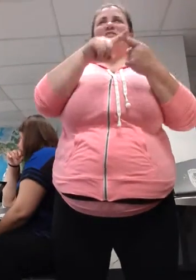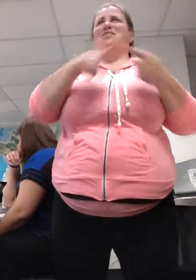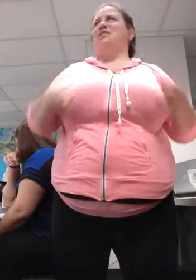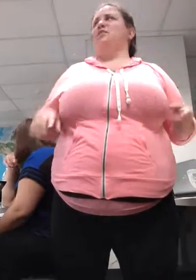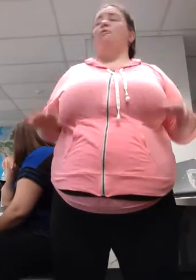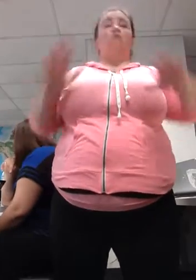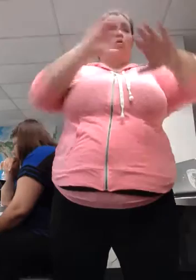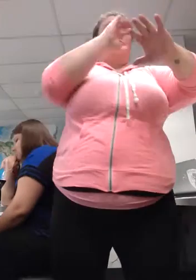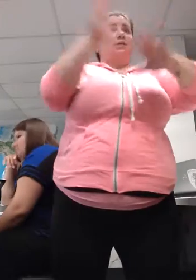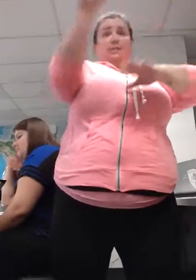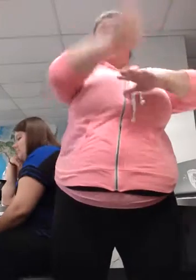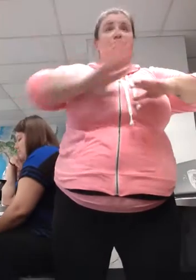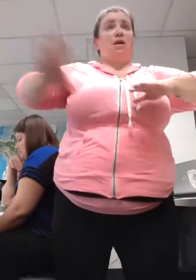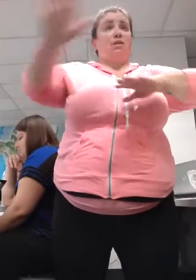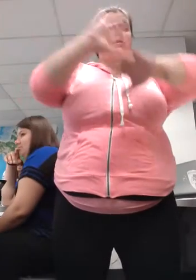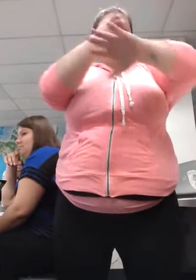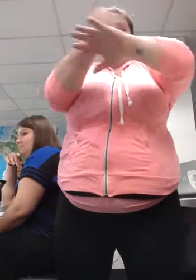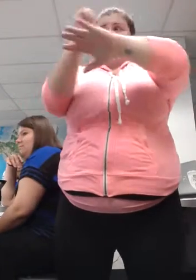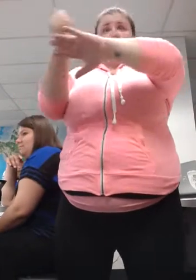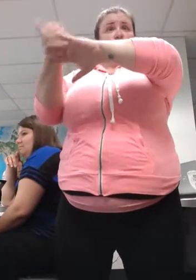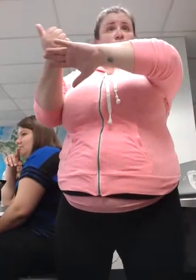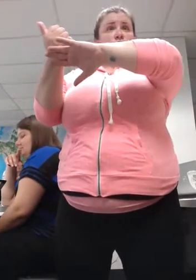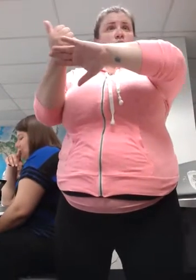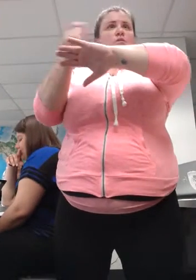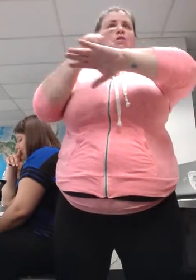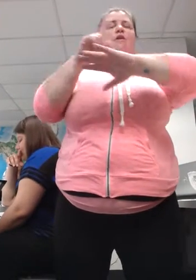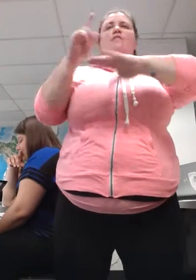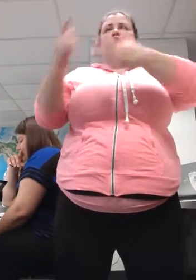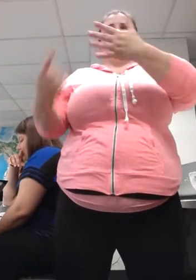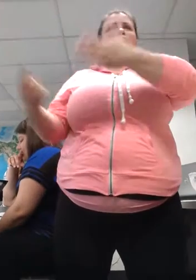That's cool. Yeah. That. You set it up. You can refer to it as that.